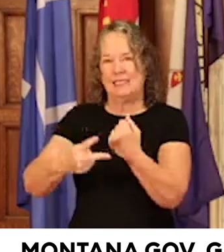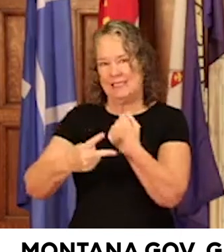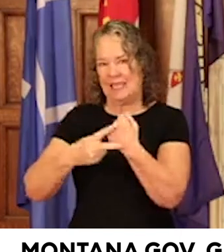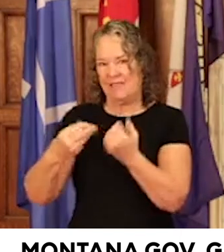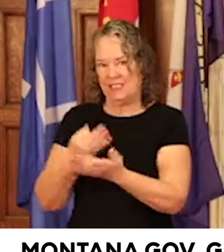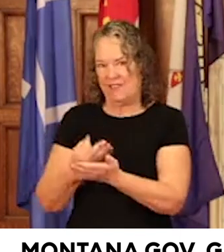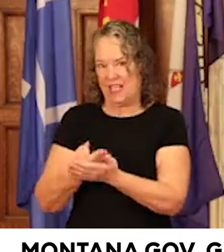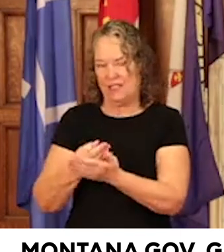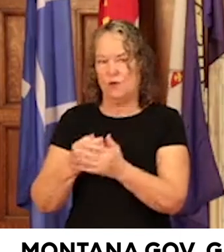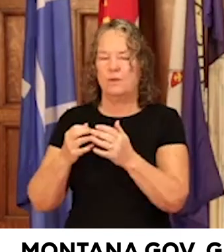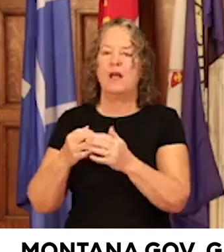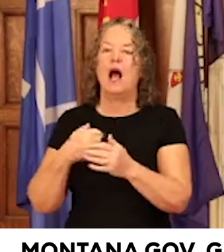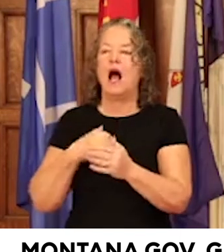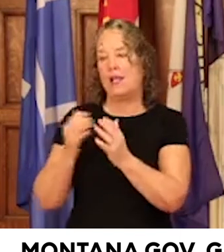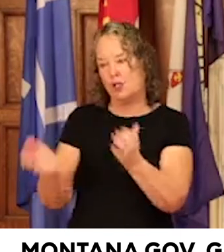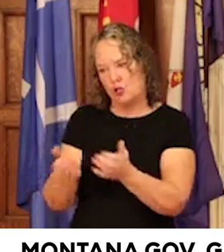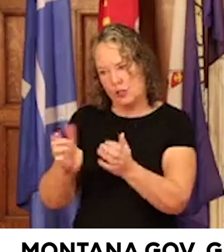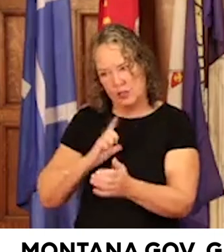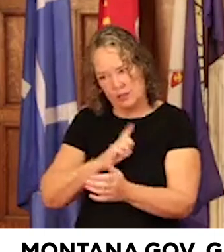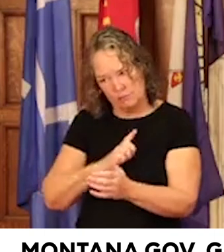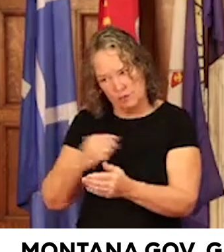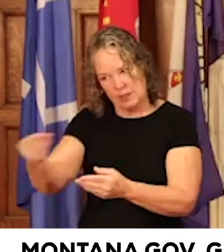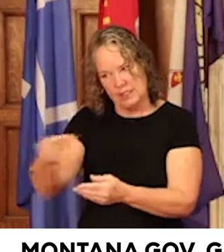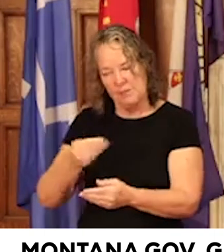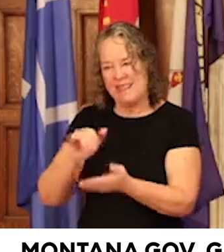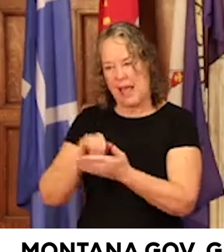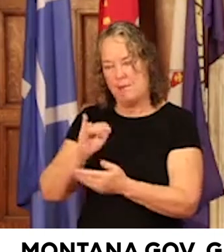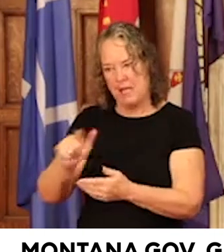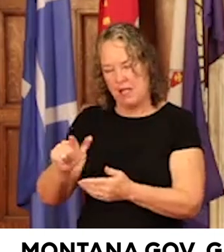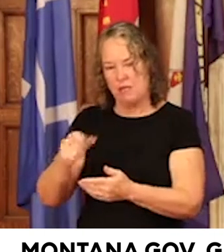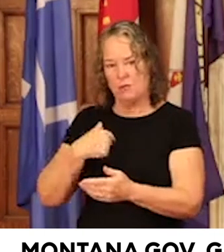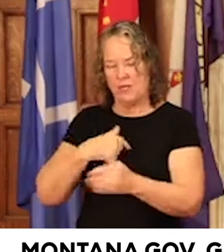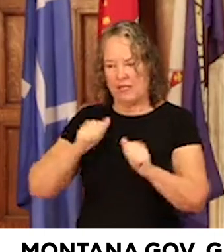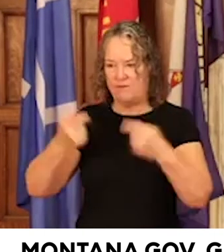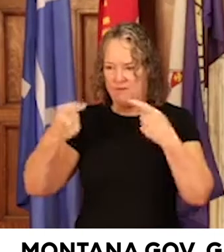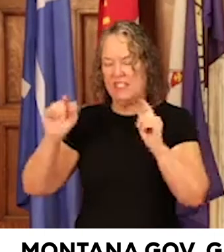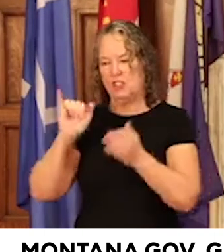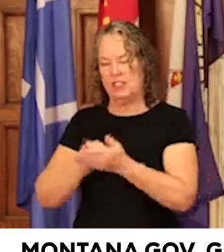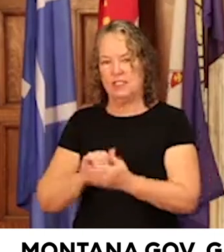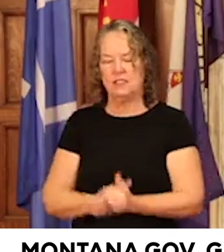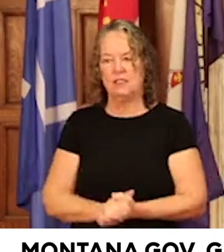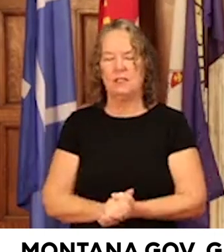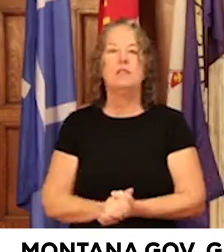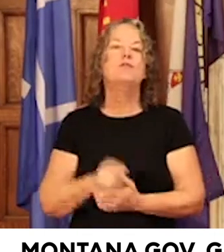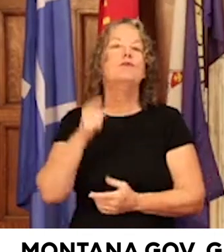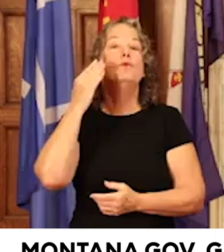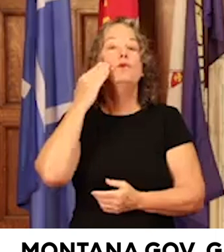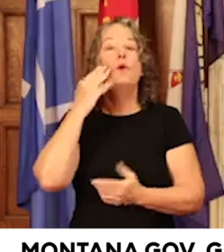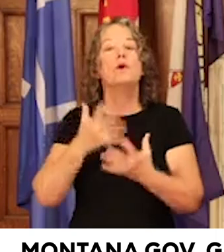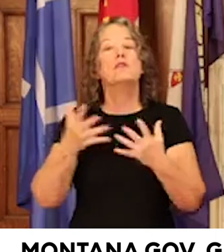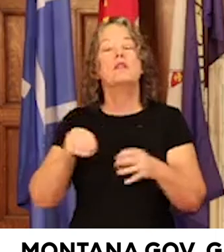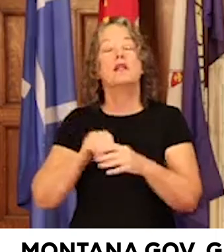to get this funding bill to my desk. Let's get it done. As you know, there's a lot in our